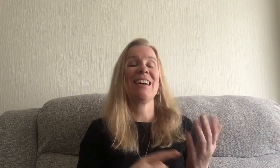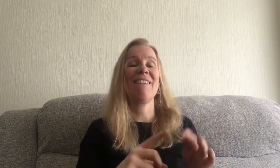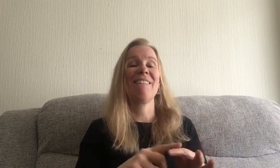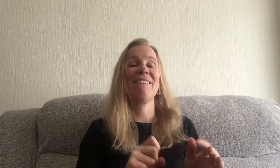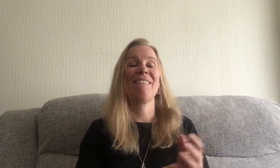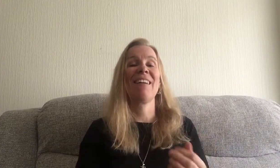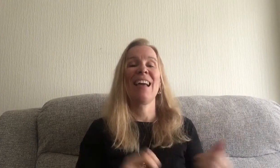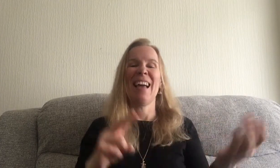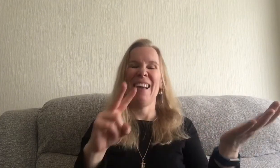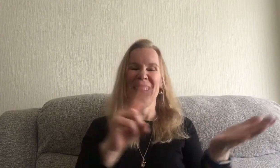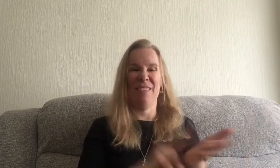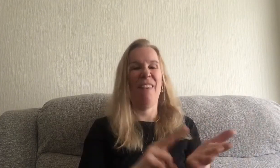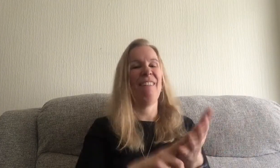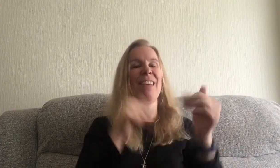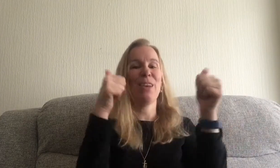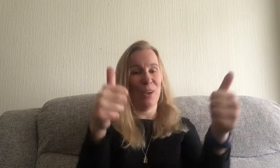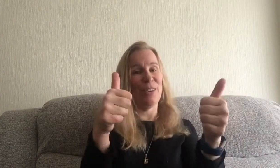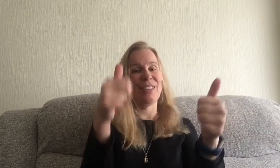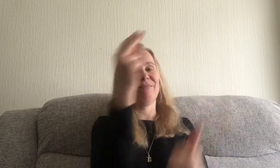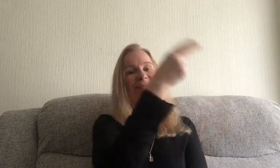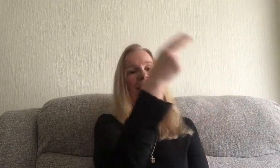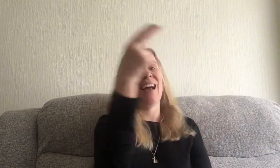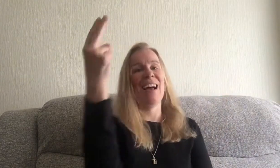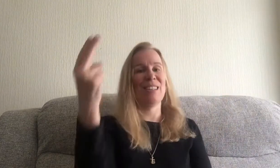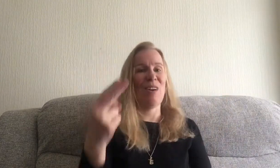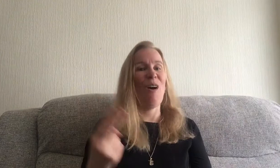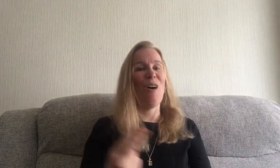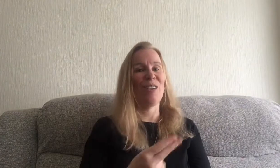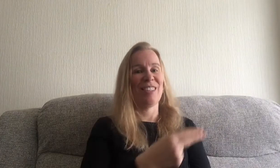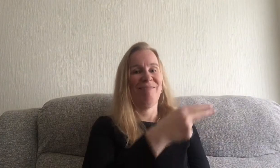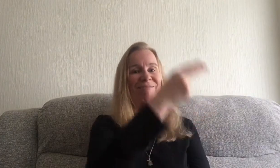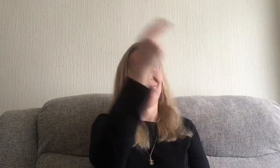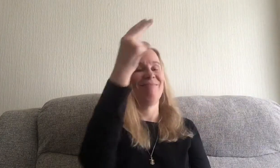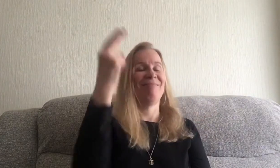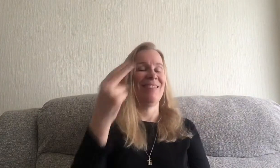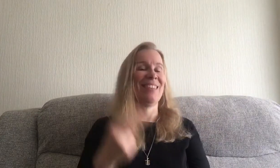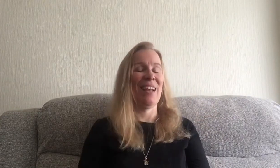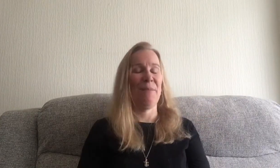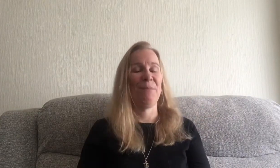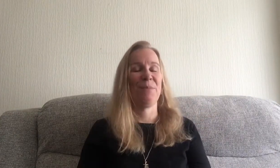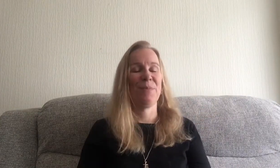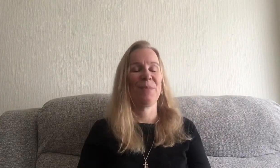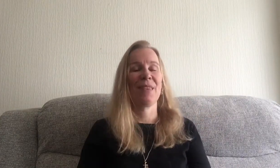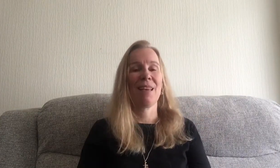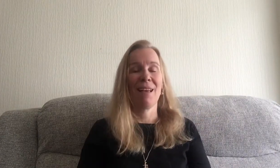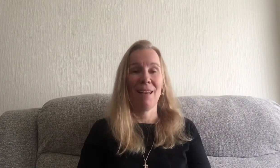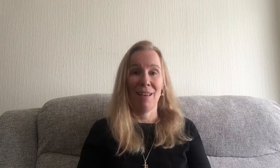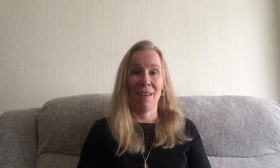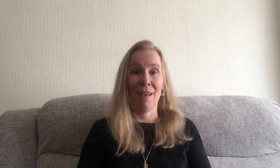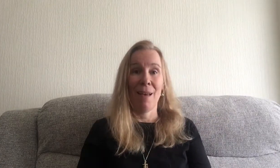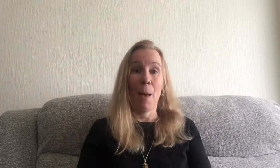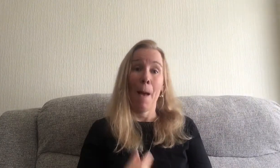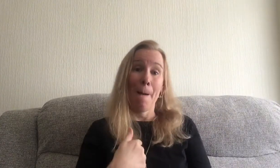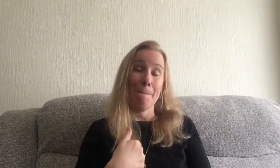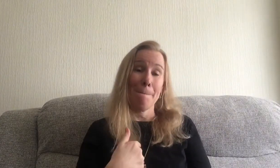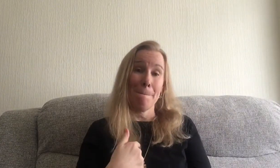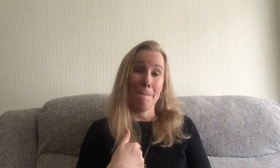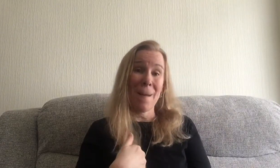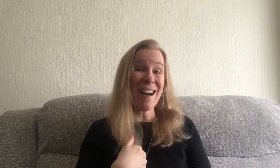is very good at art my